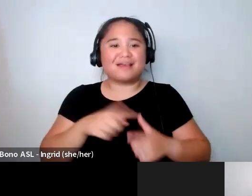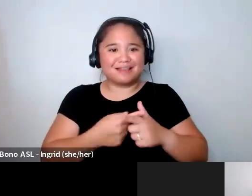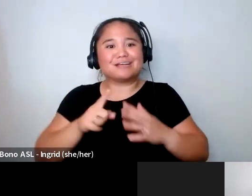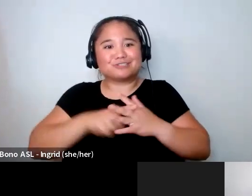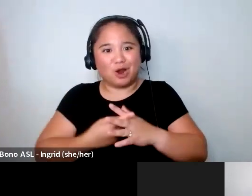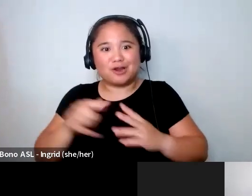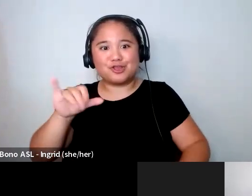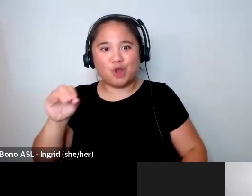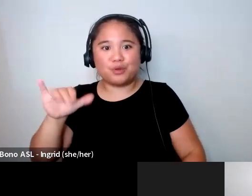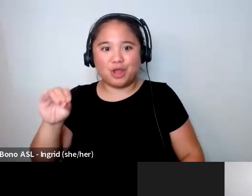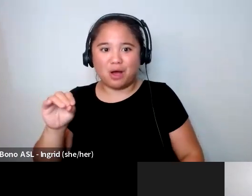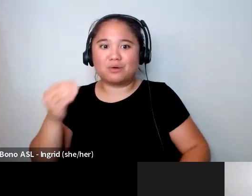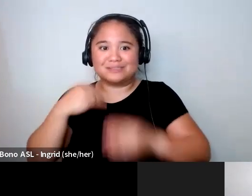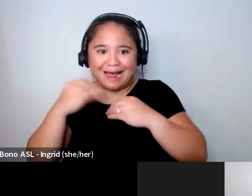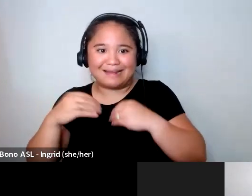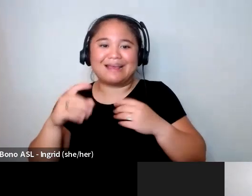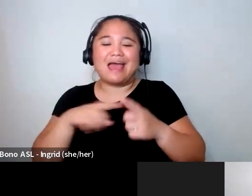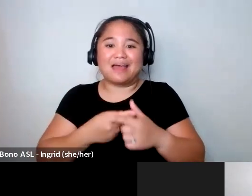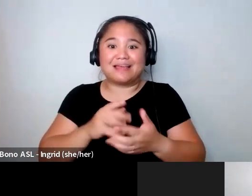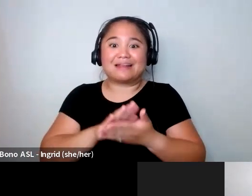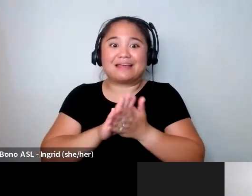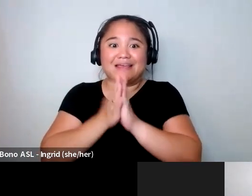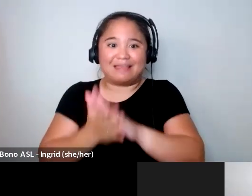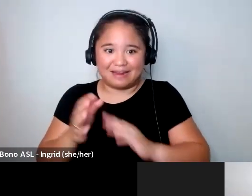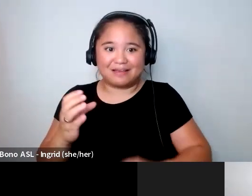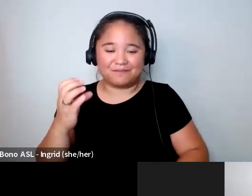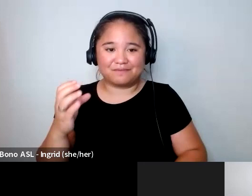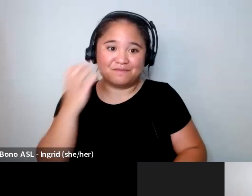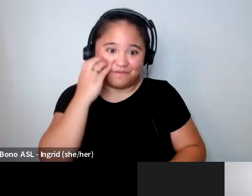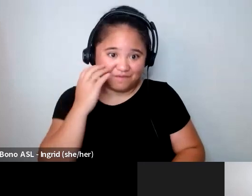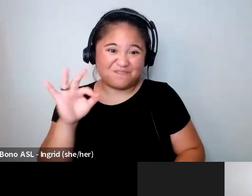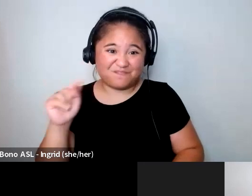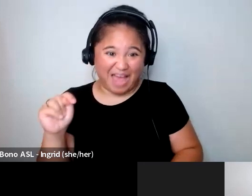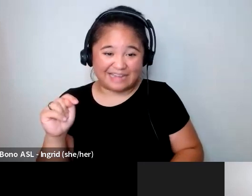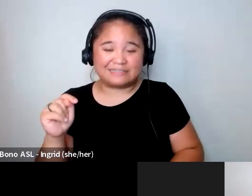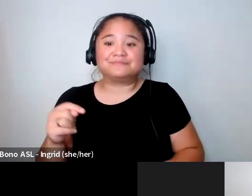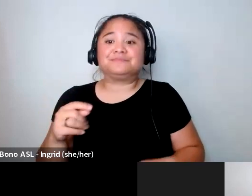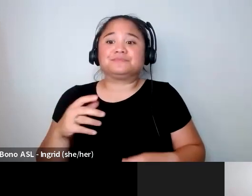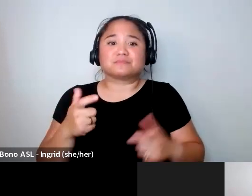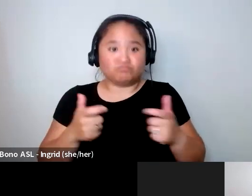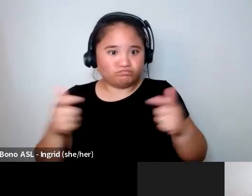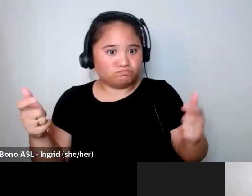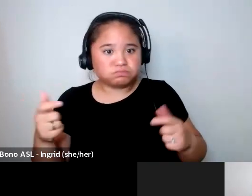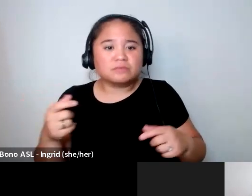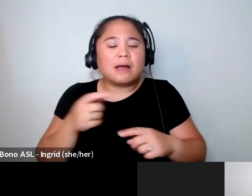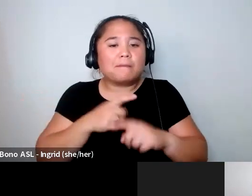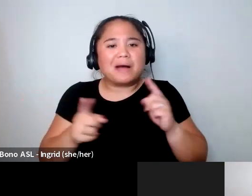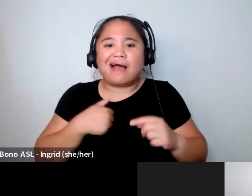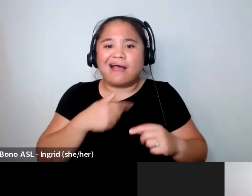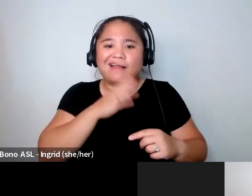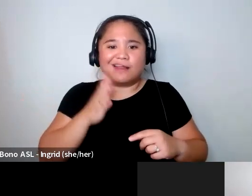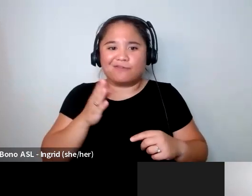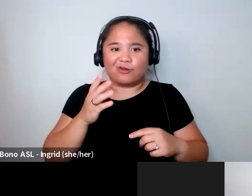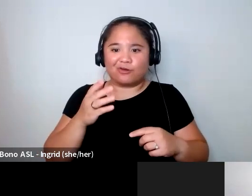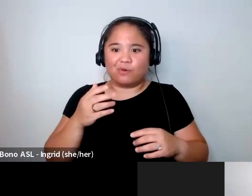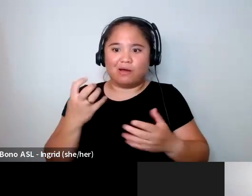getting fat phase of life and um so I didn't really ever get to model until